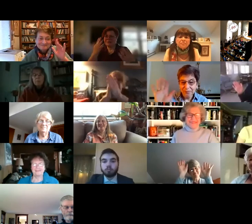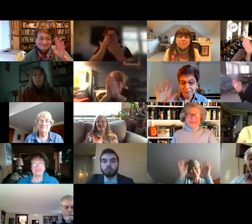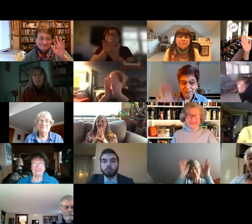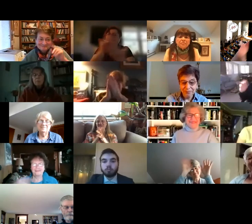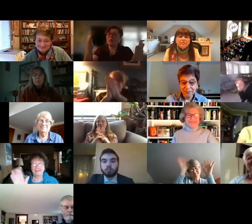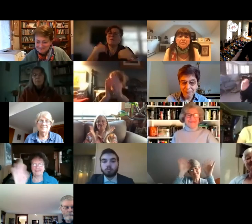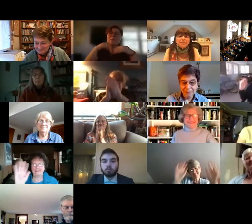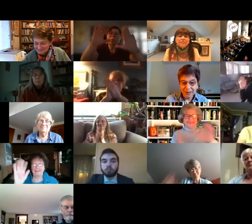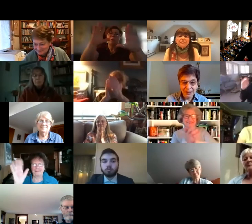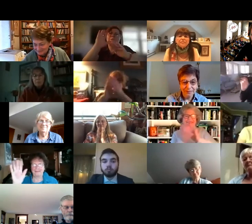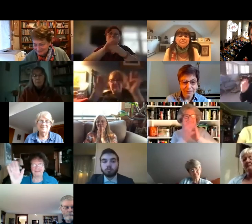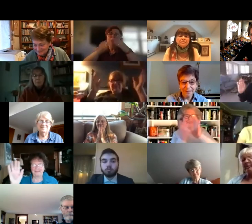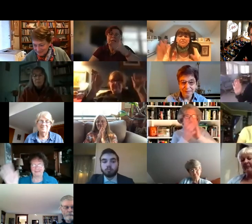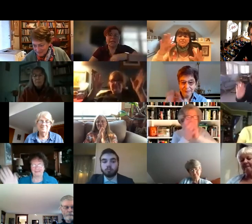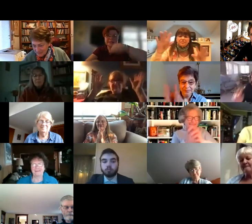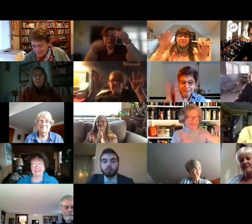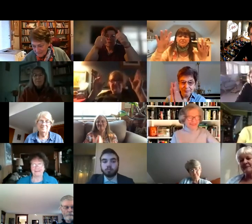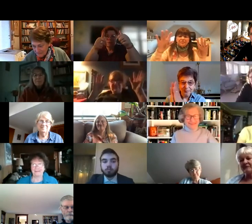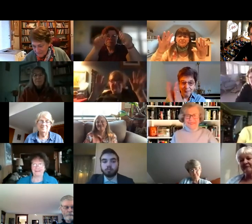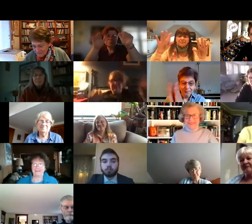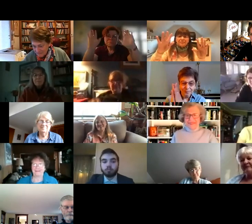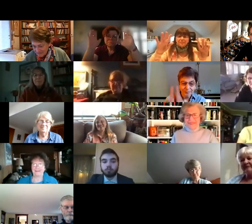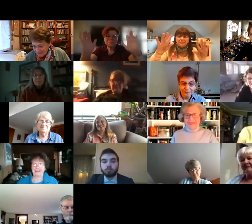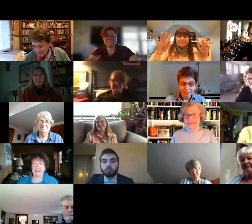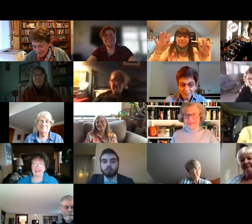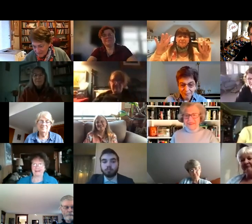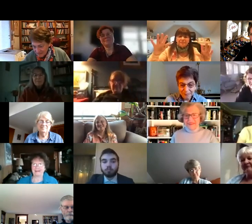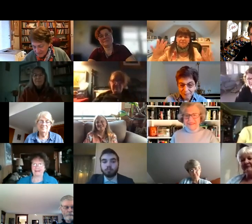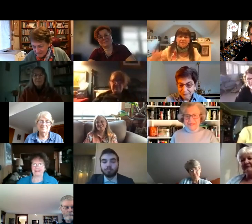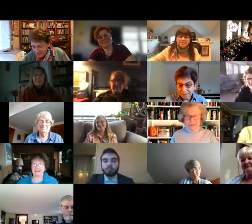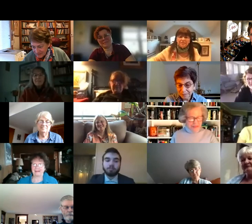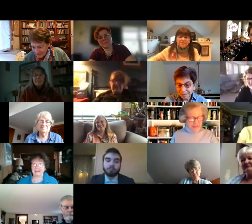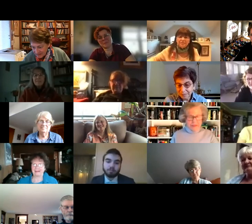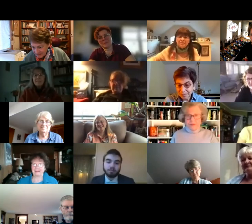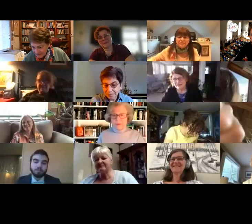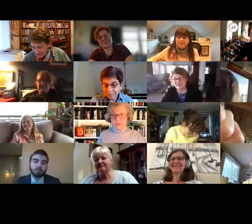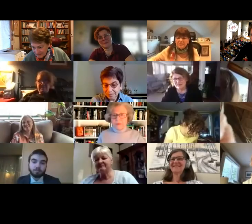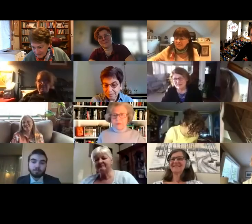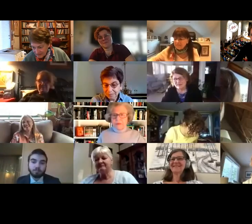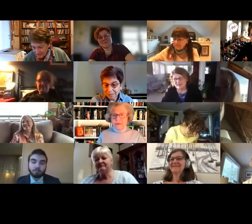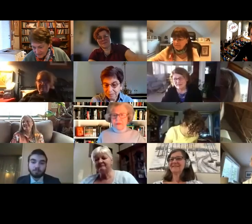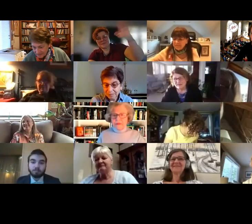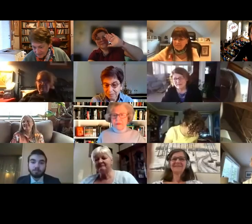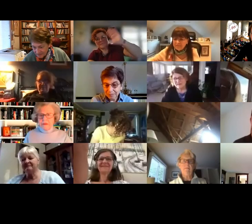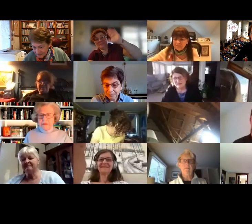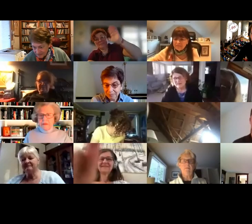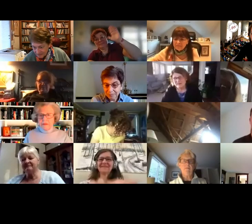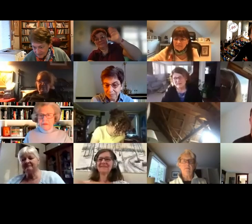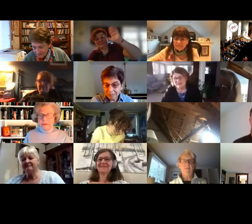um oh